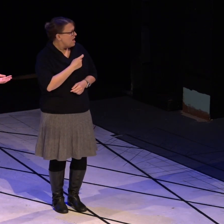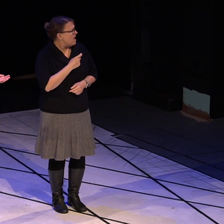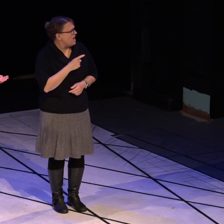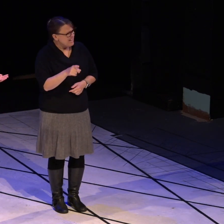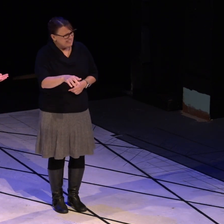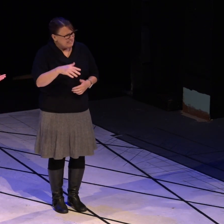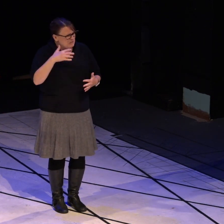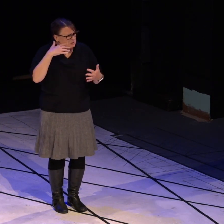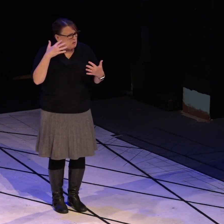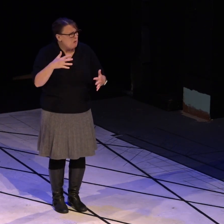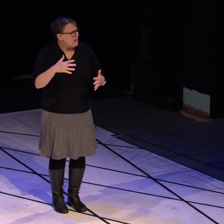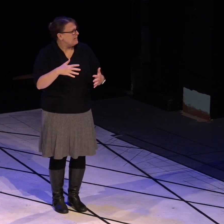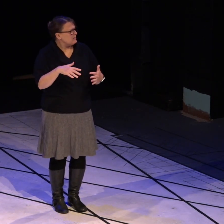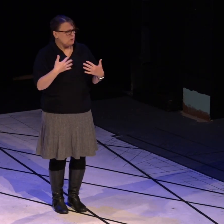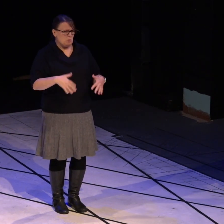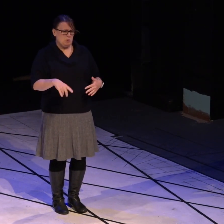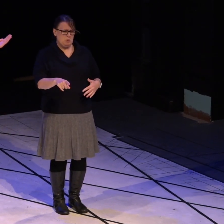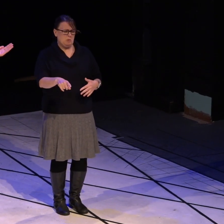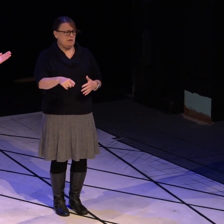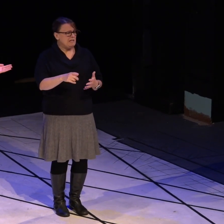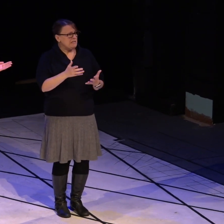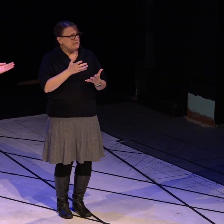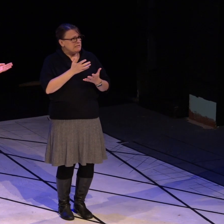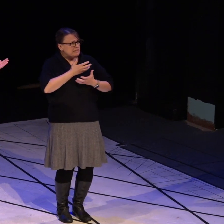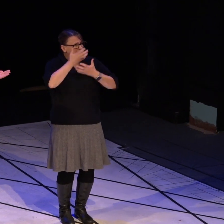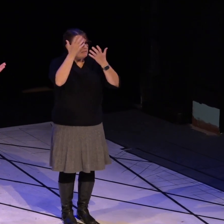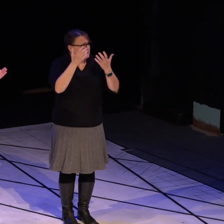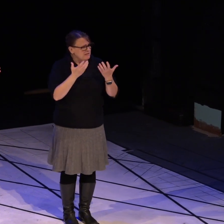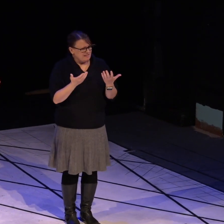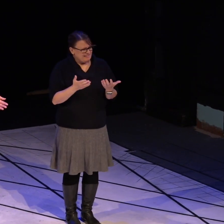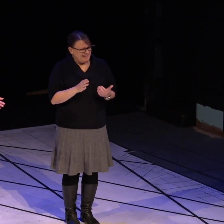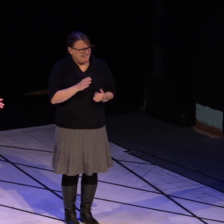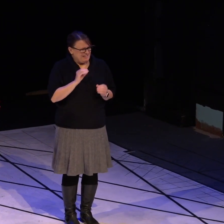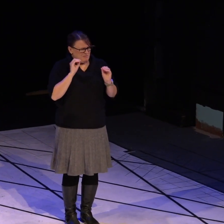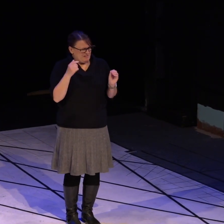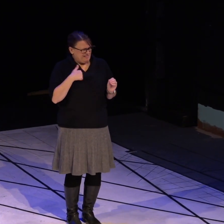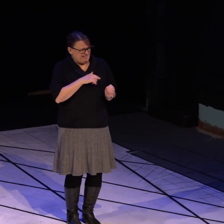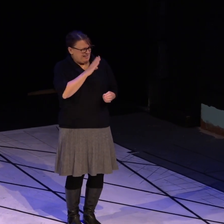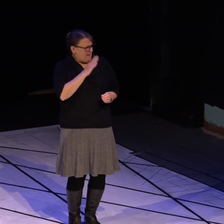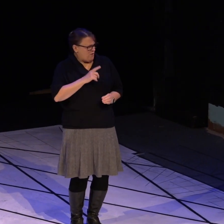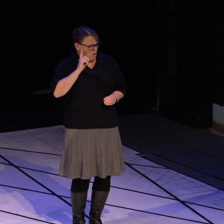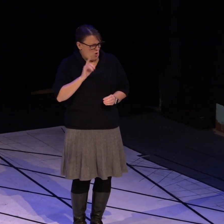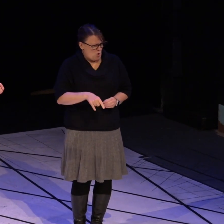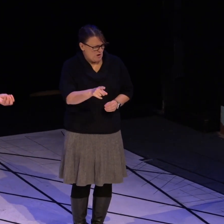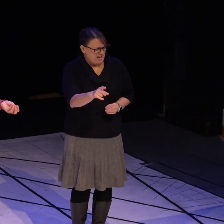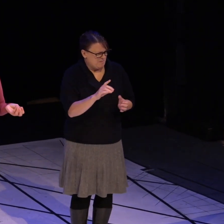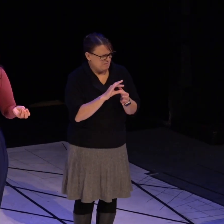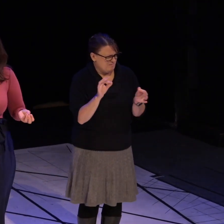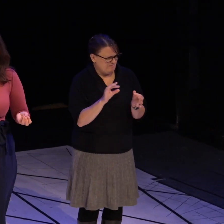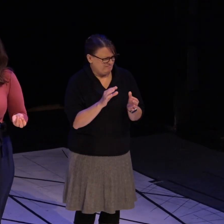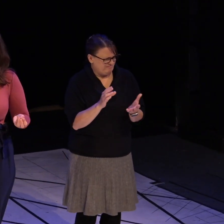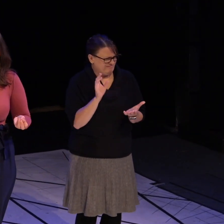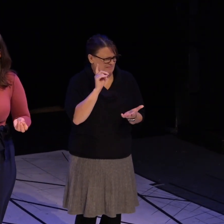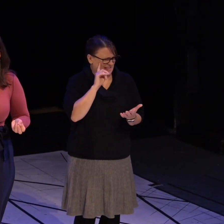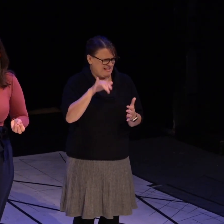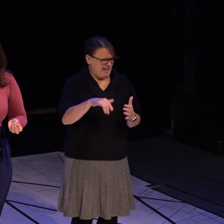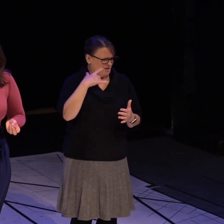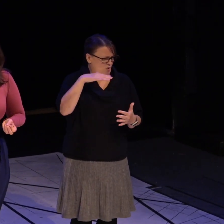-like, never-before-heard noise. It was like a dog screaming.